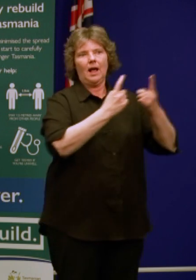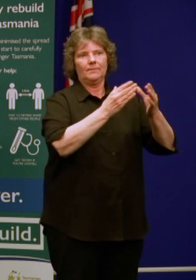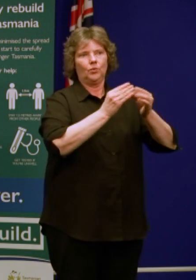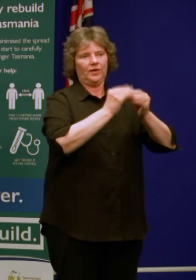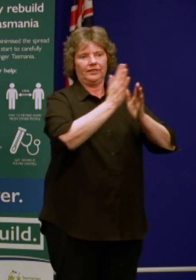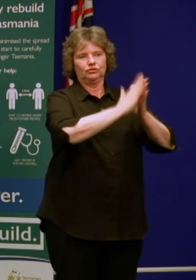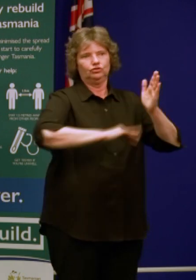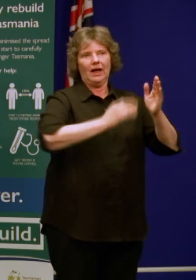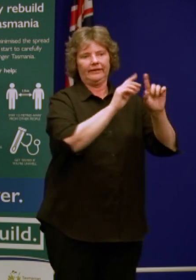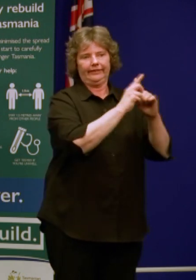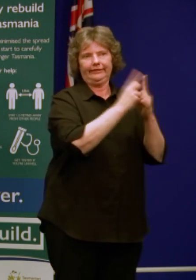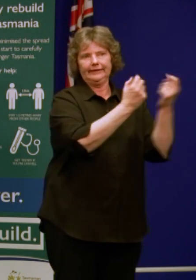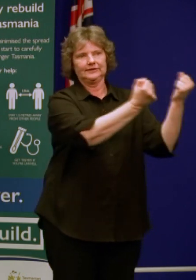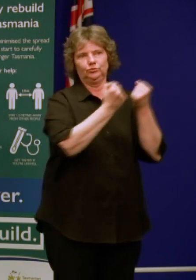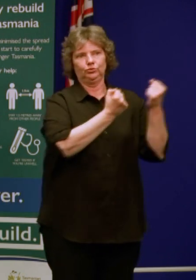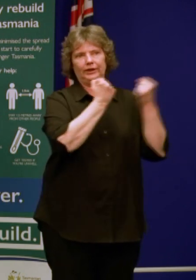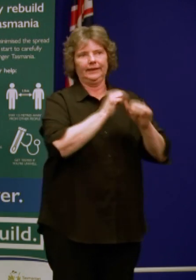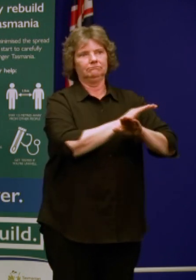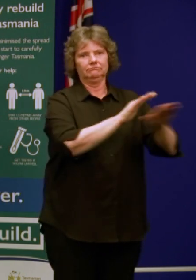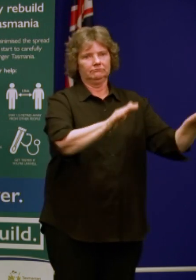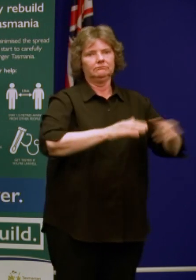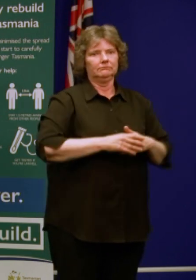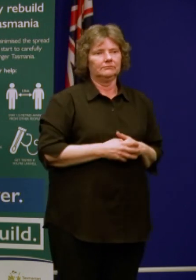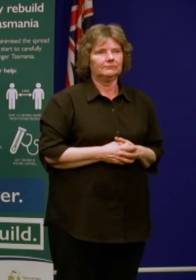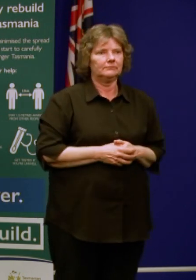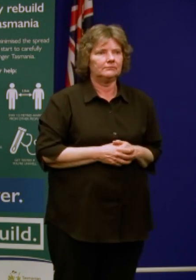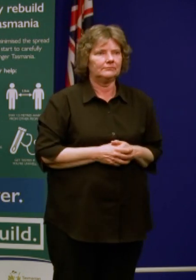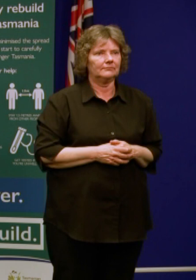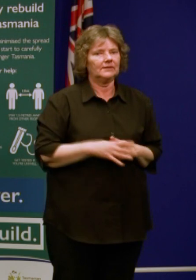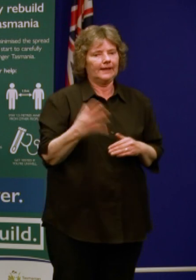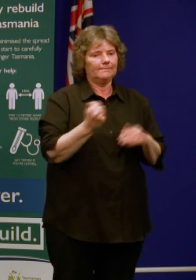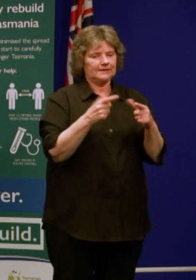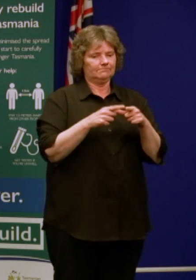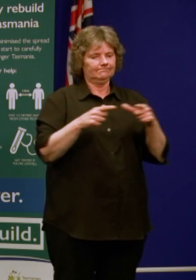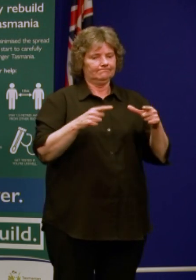operate under the very strict protocols in terms of being an essential traveller into the state.